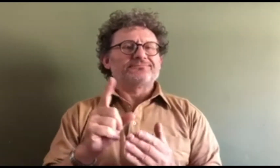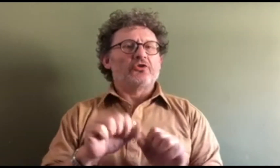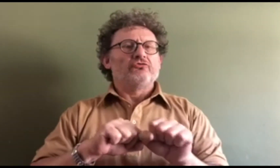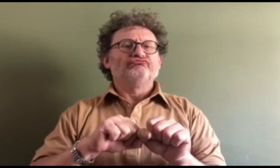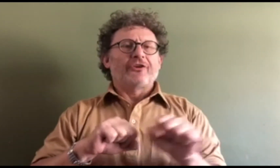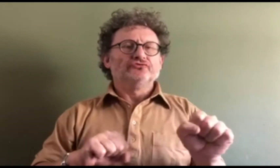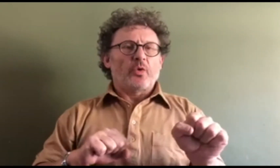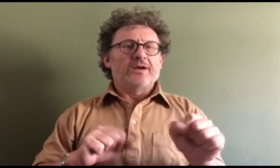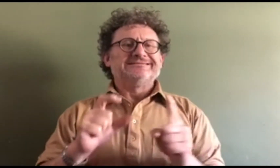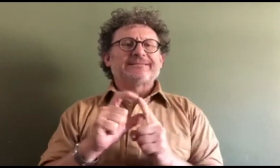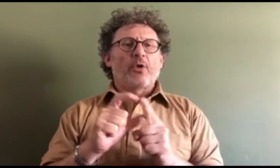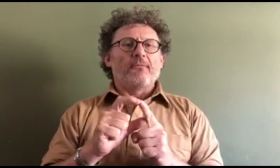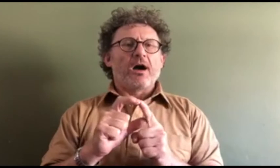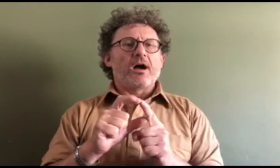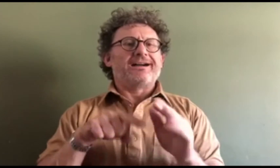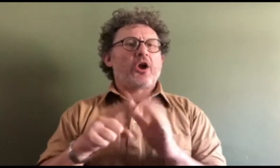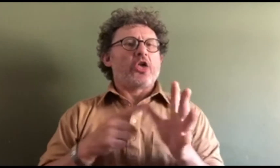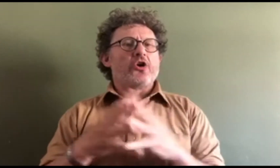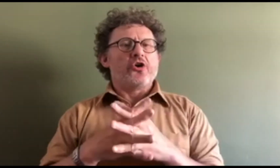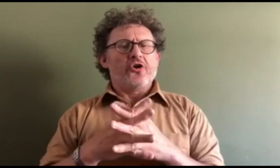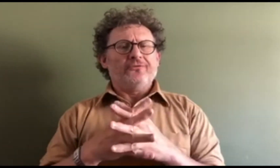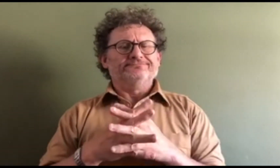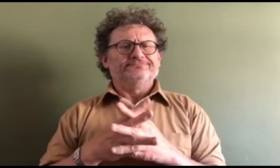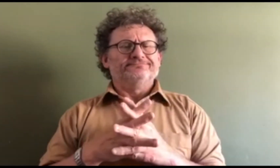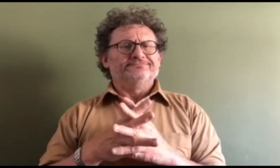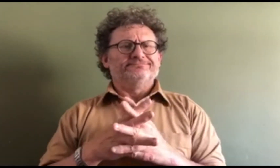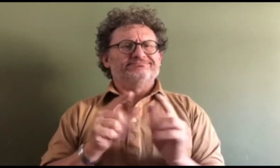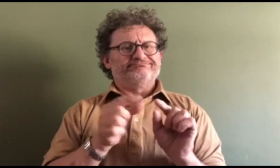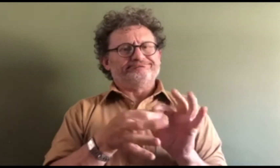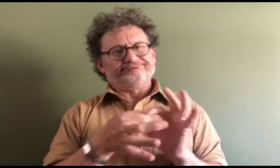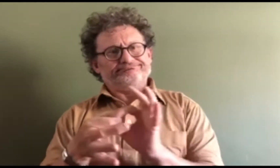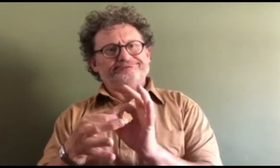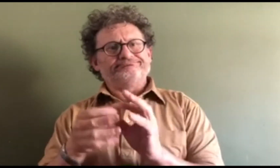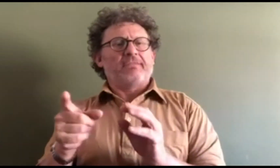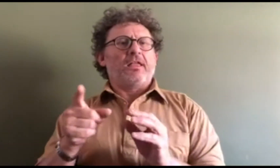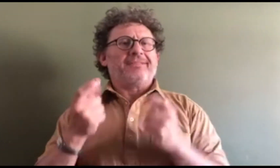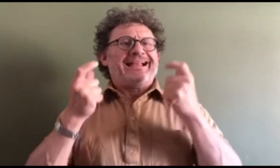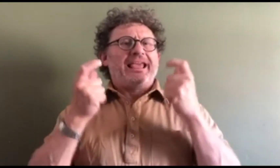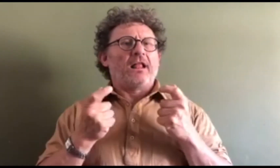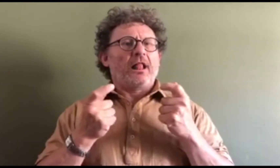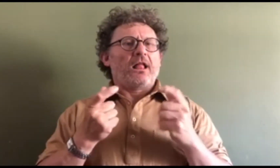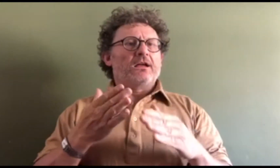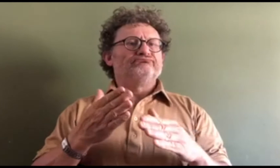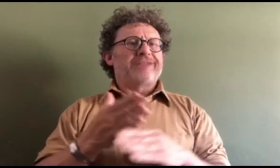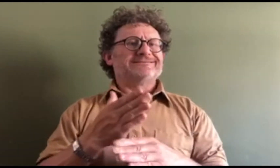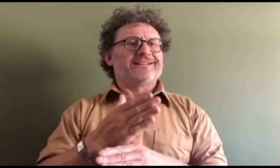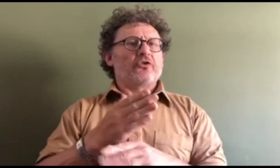I'm actually studying a diploma, a graduate diploma in law, which is going to lead me on to doing